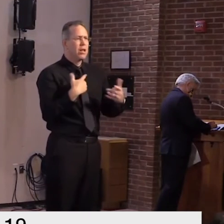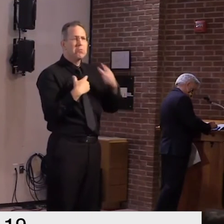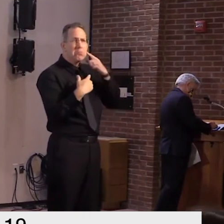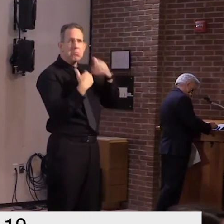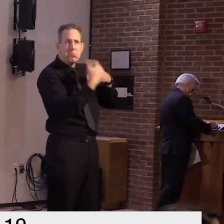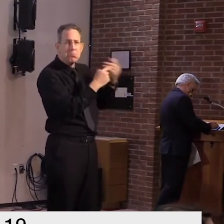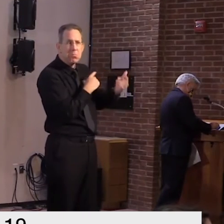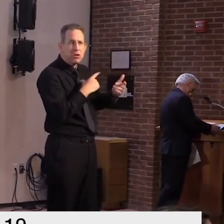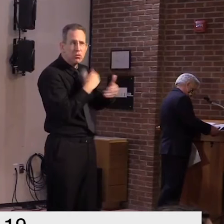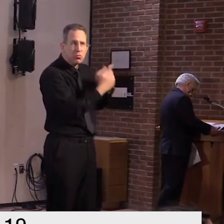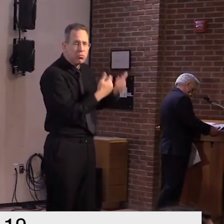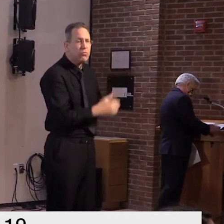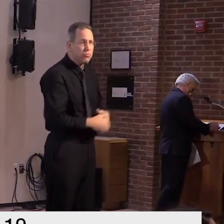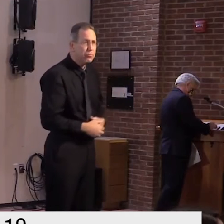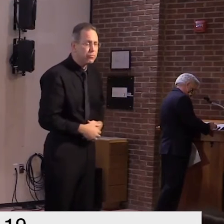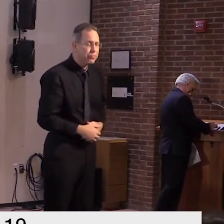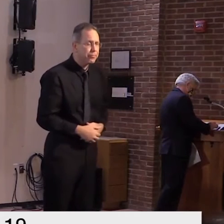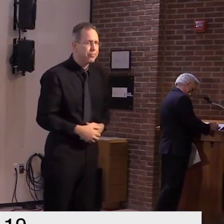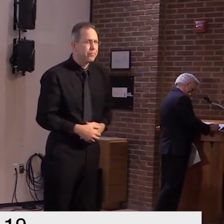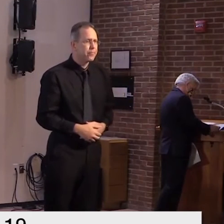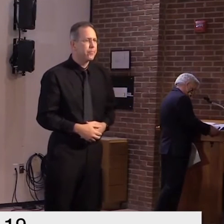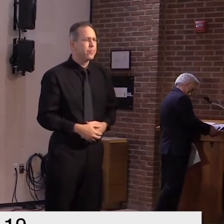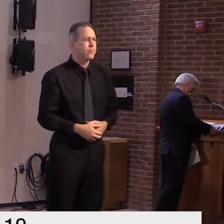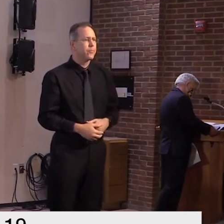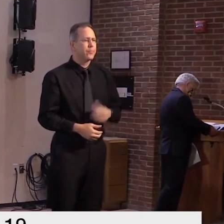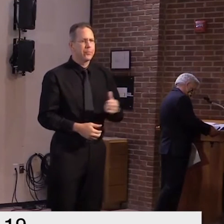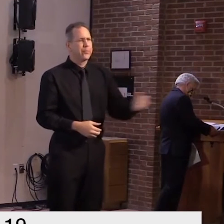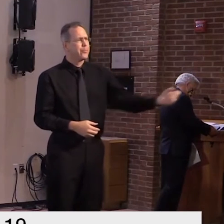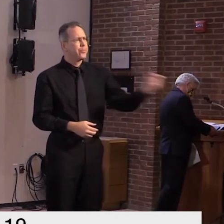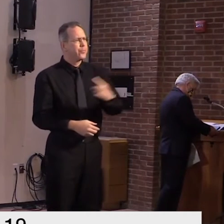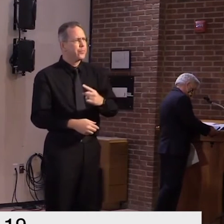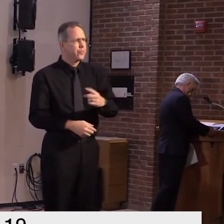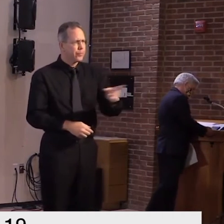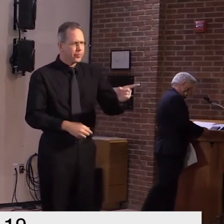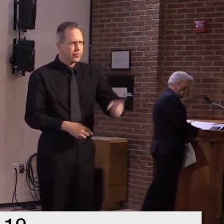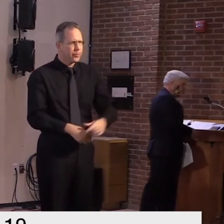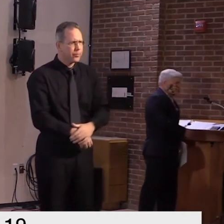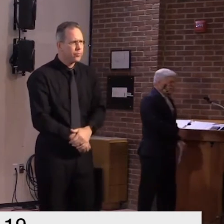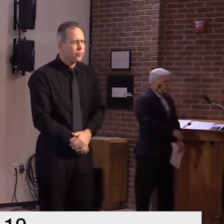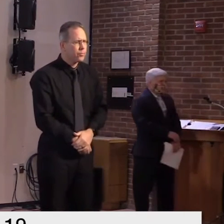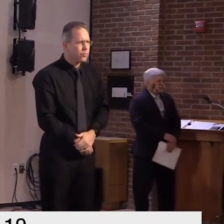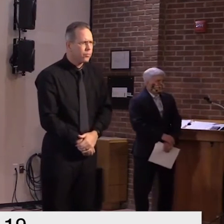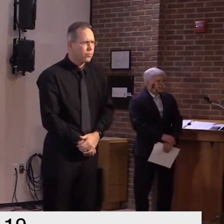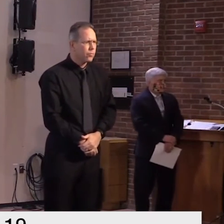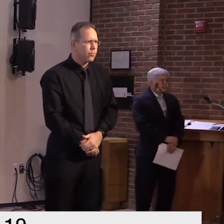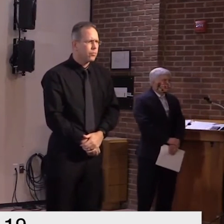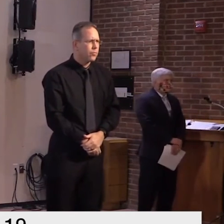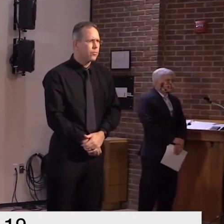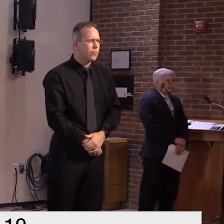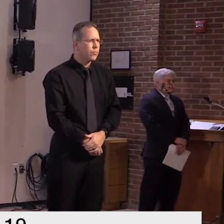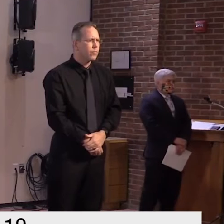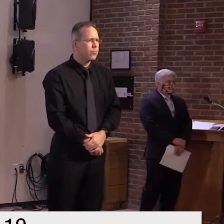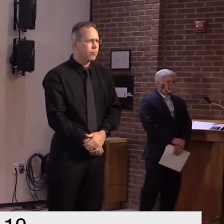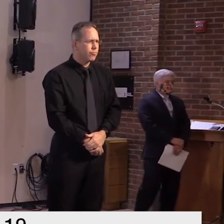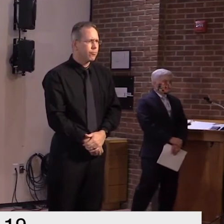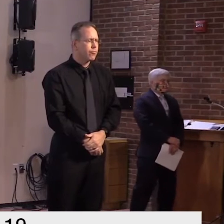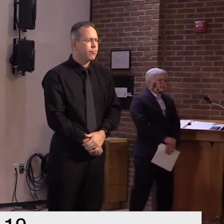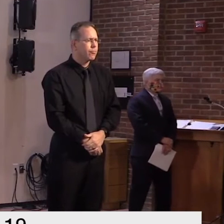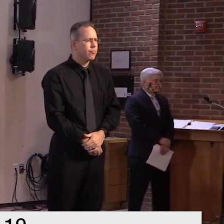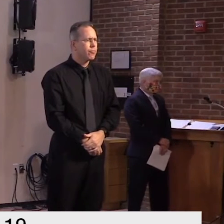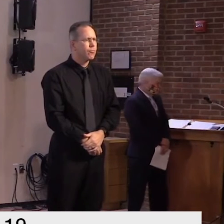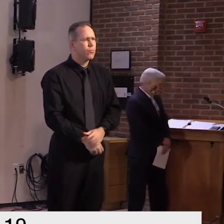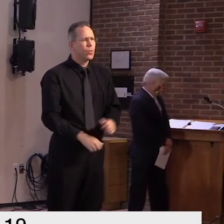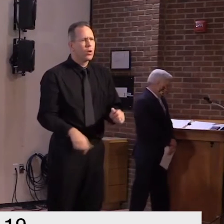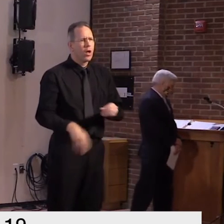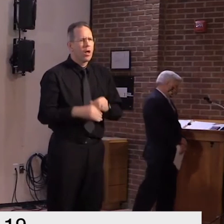uh uh uh uh just kind of branching off that a little bit um is there a